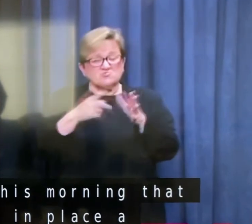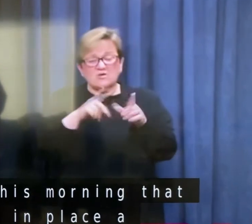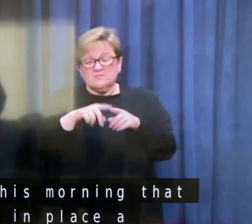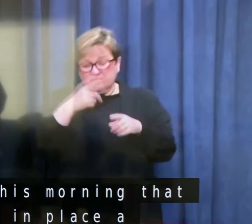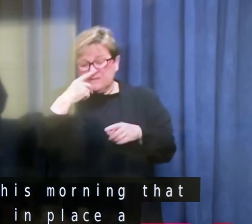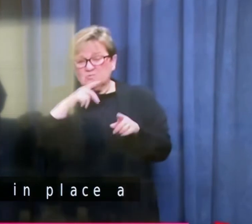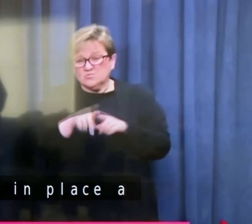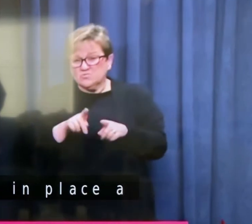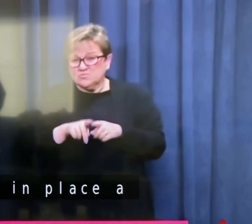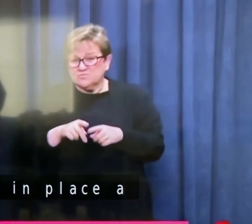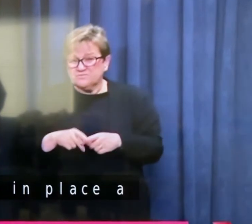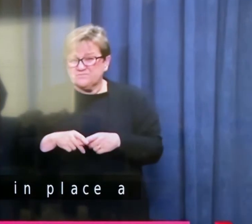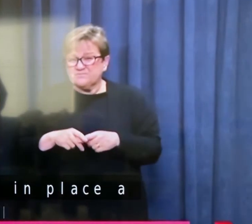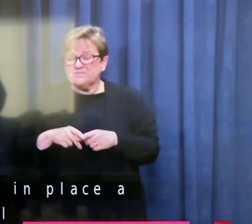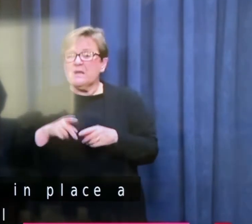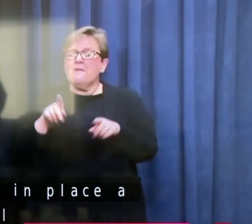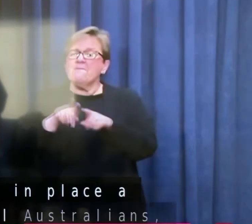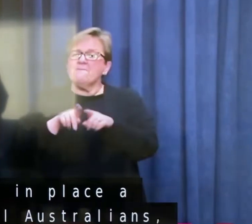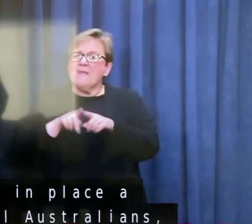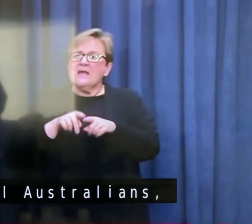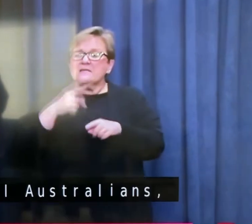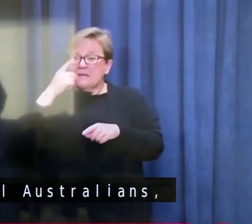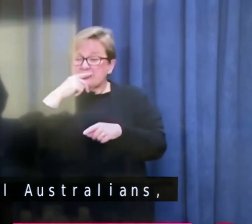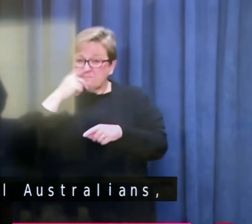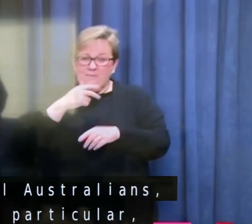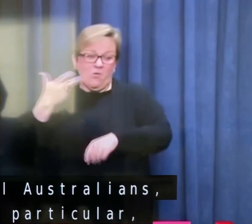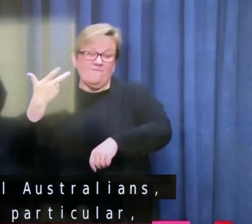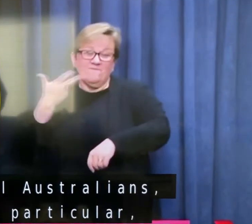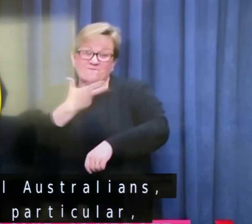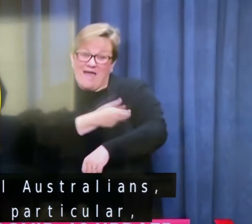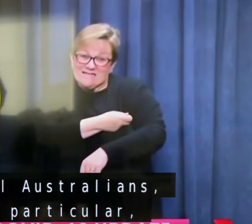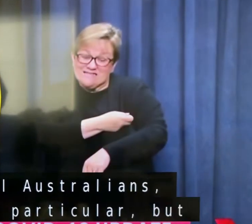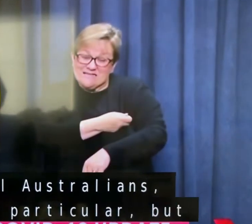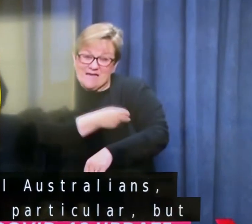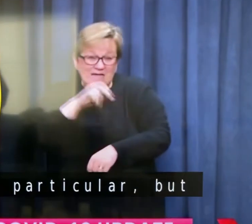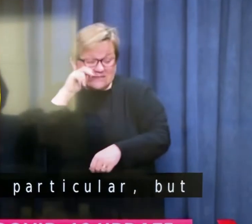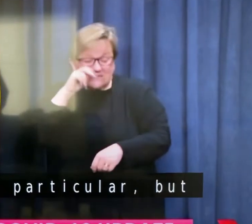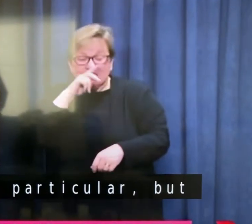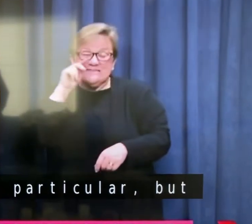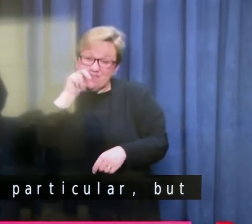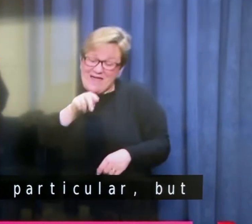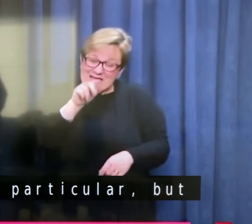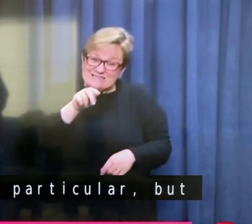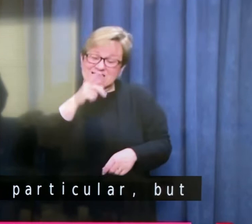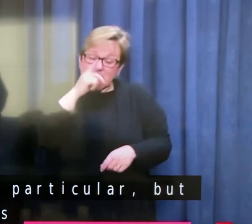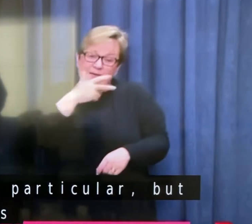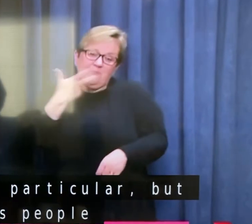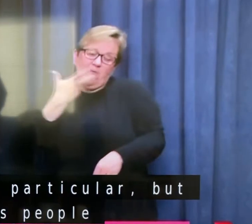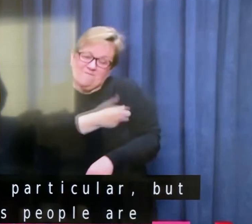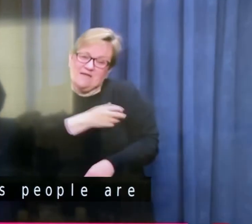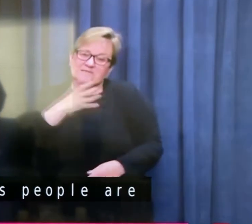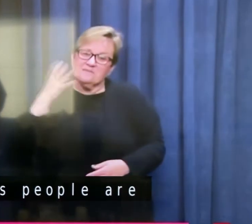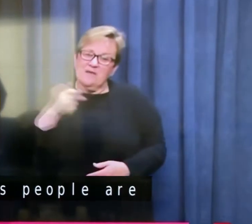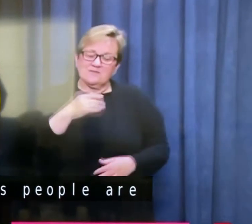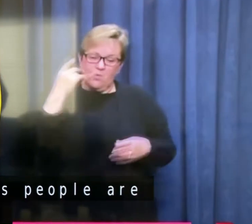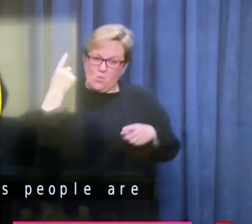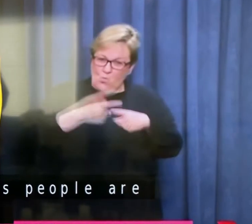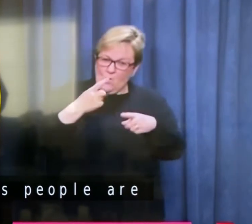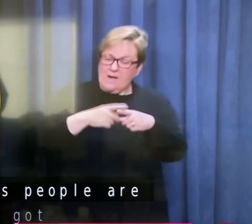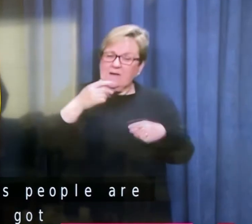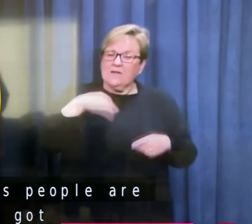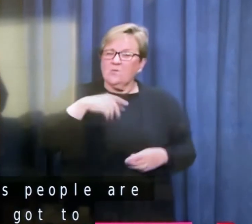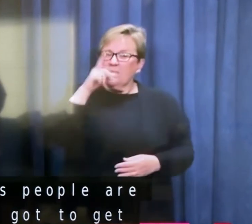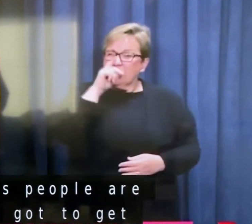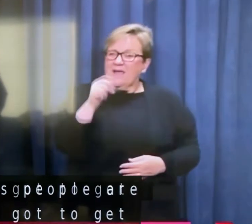particular, but also a transition as people are vaccinated. We've got to get people vaccinated as quickly as we